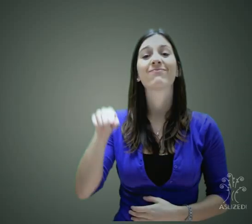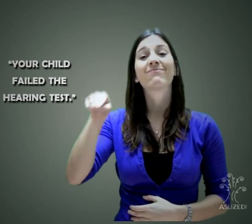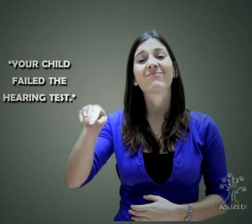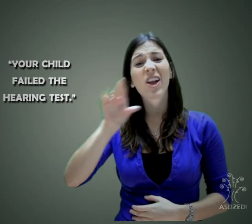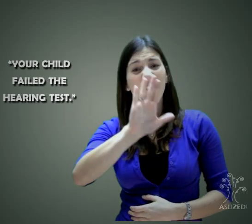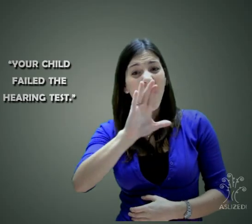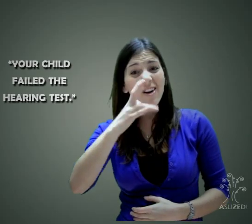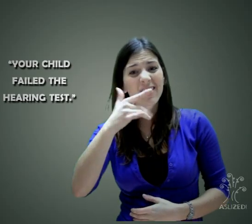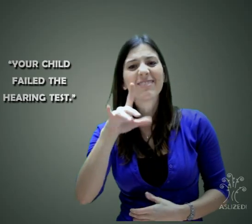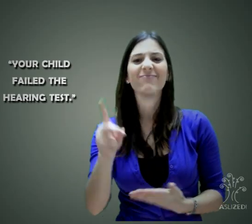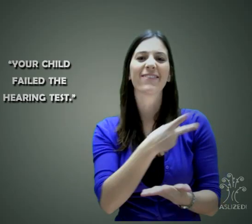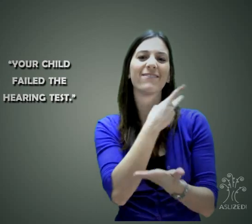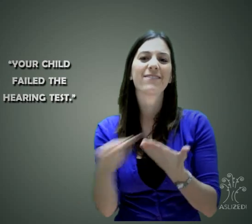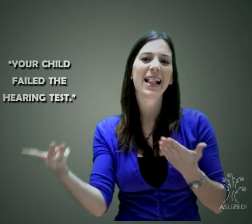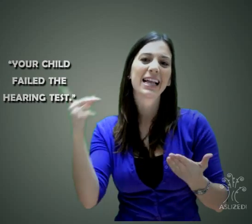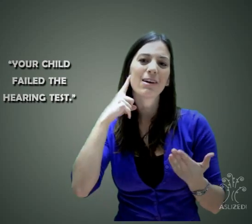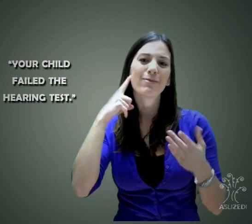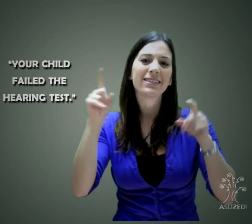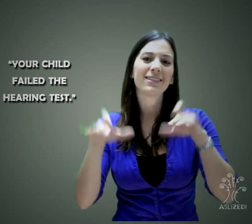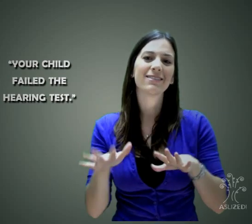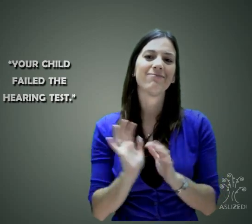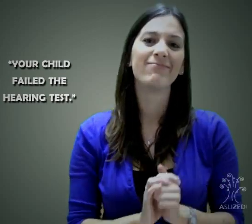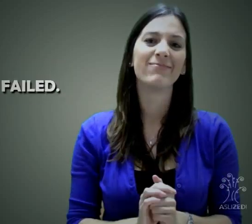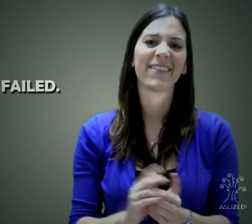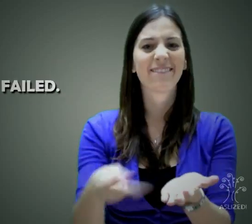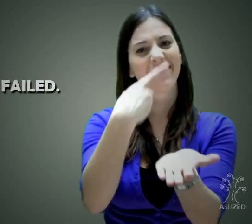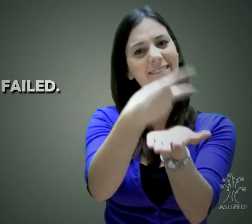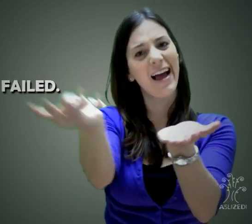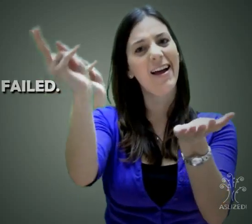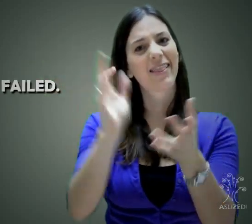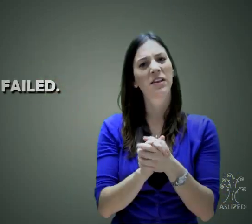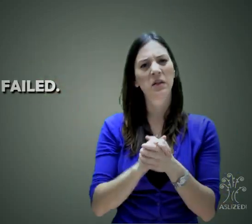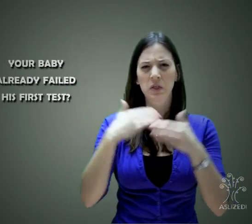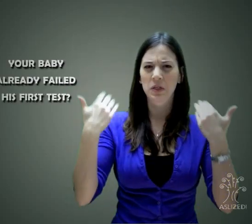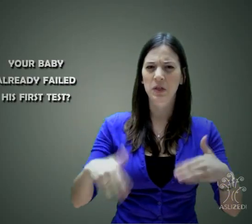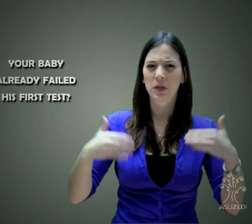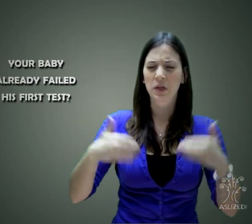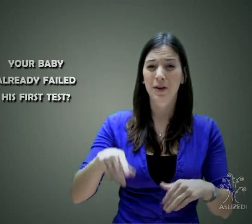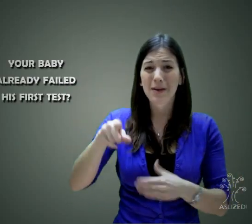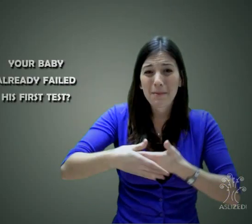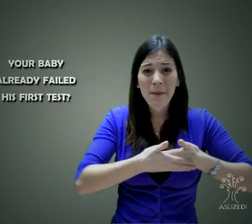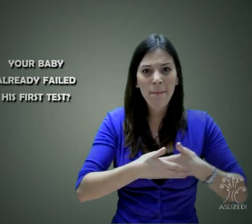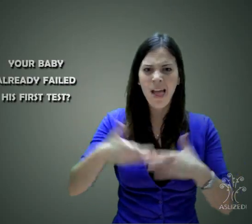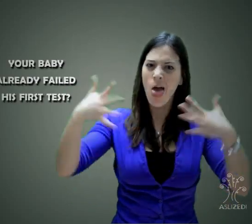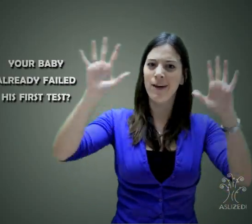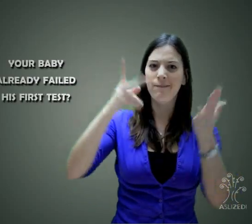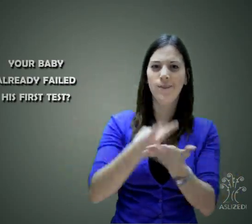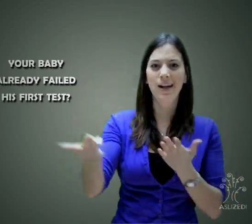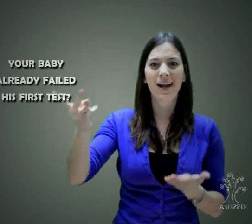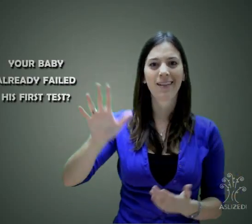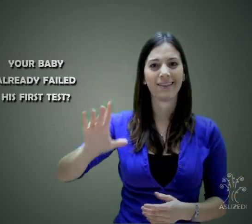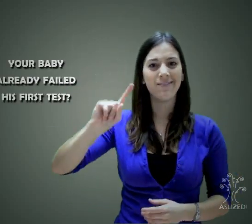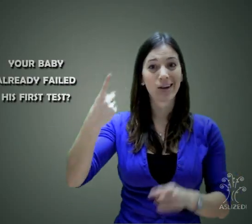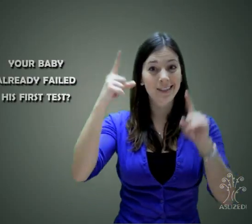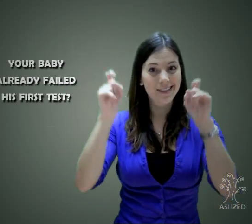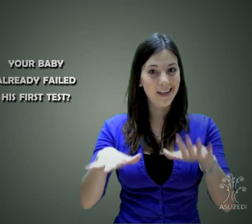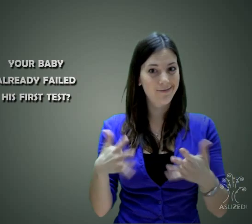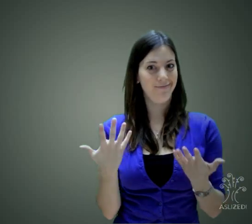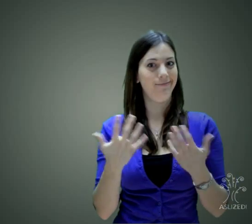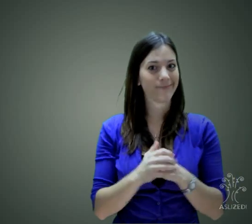Here's another example of negative terminology. The audiologist will say, your child has failed the hearing test. This says that the baby has